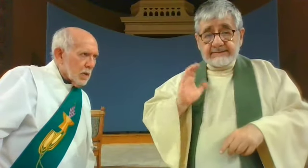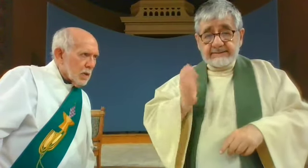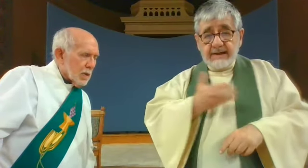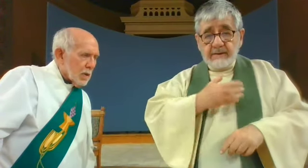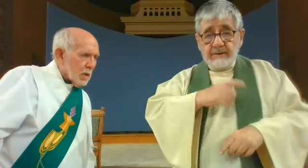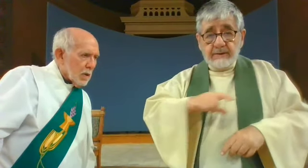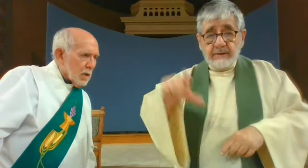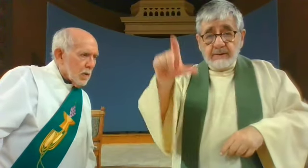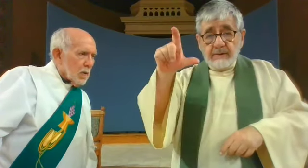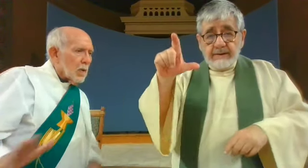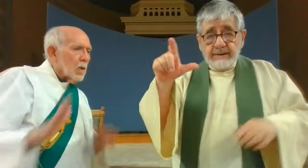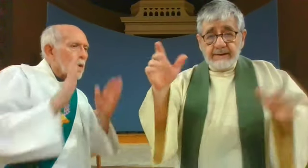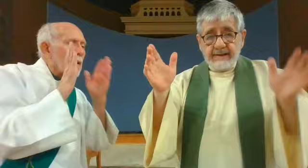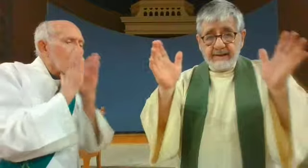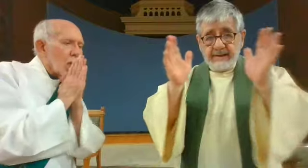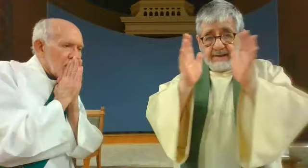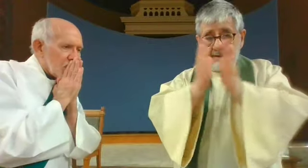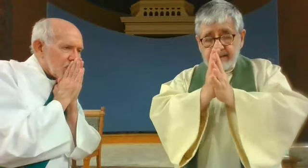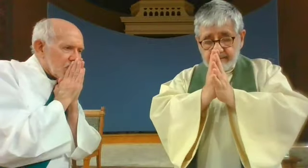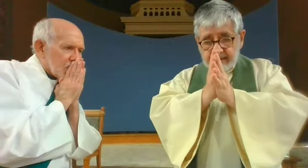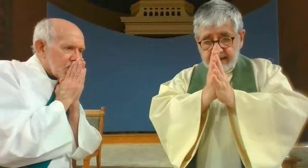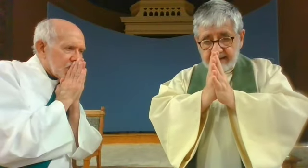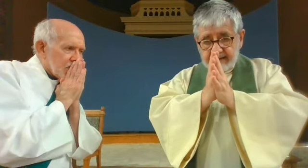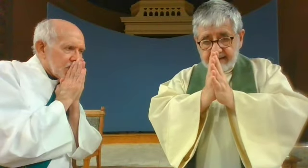Through Christ our Lord. Amen.